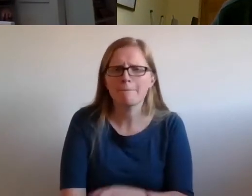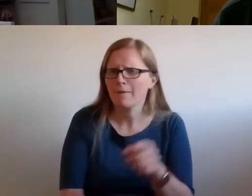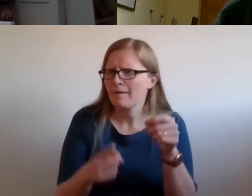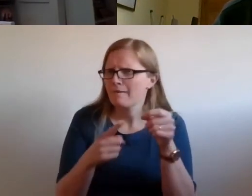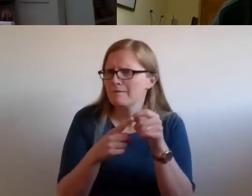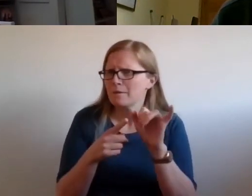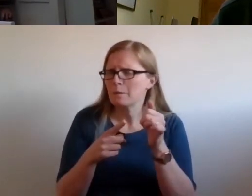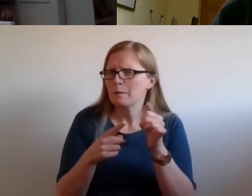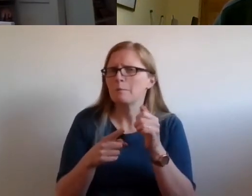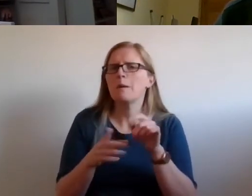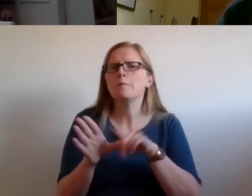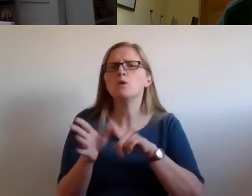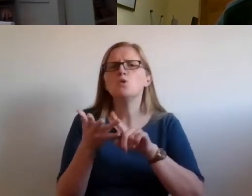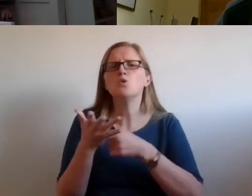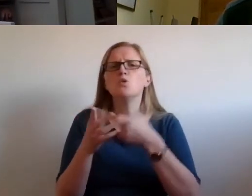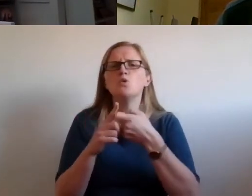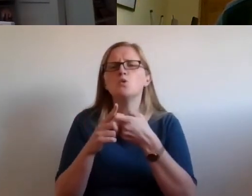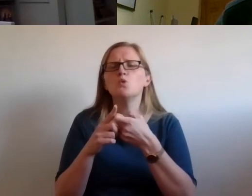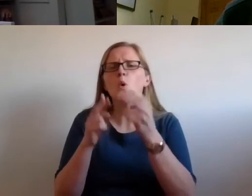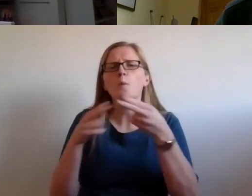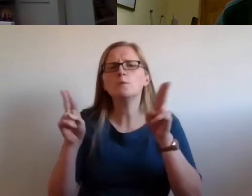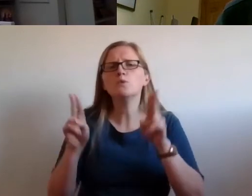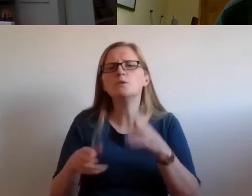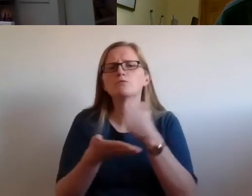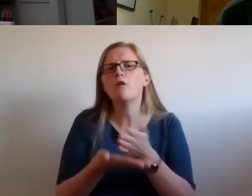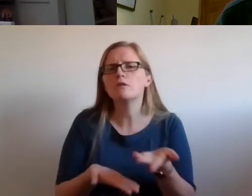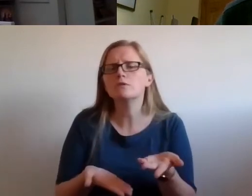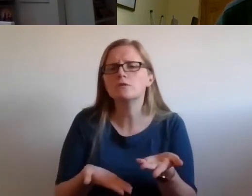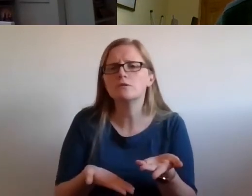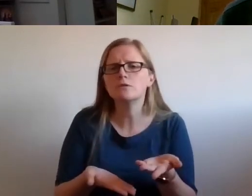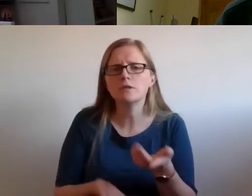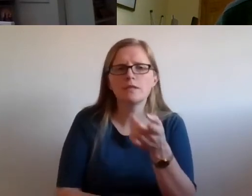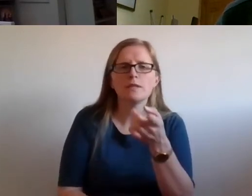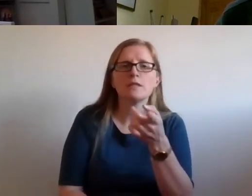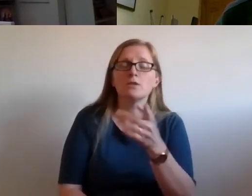York Museums Trust. How can cultural institutions support human rights?